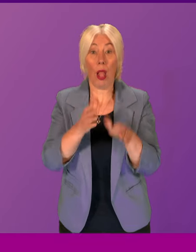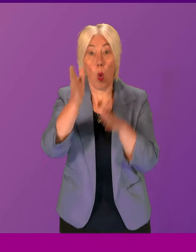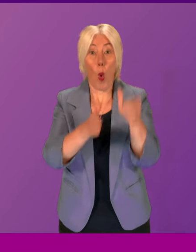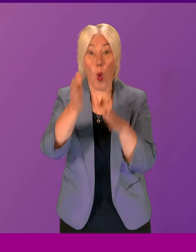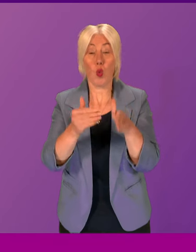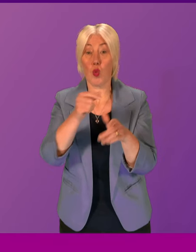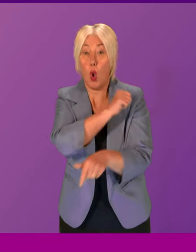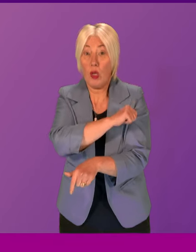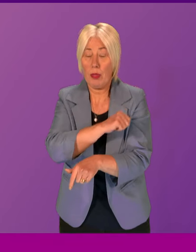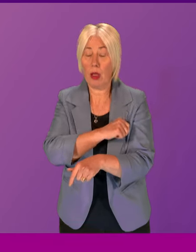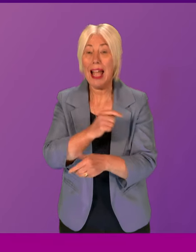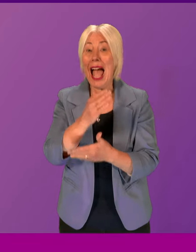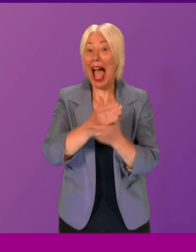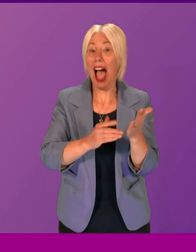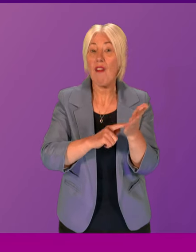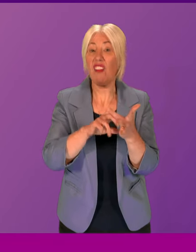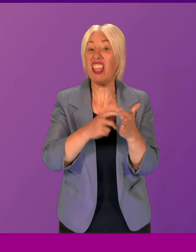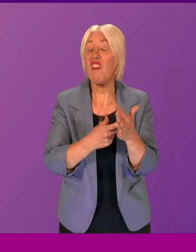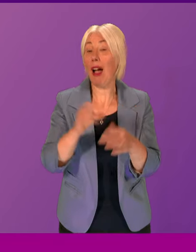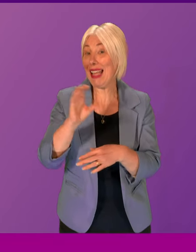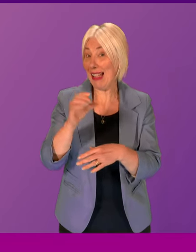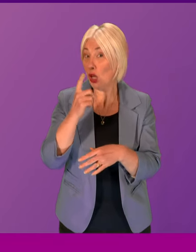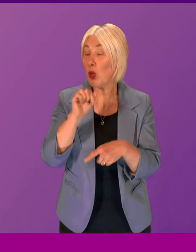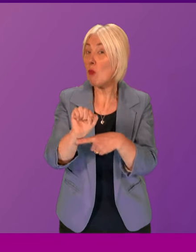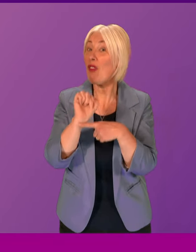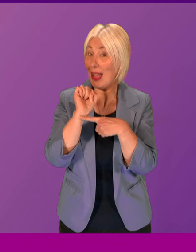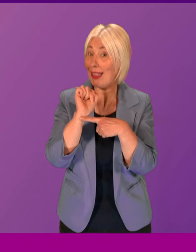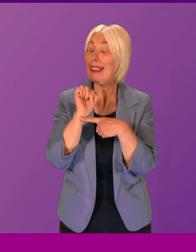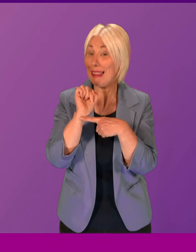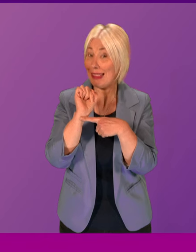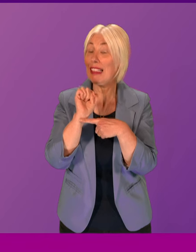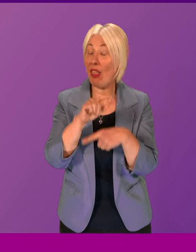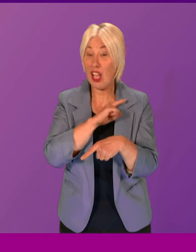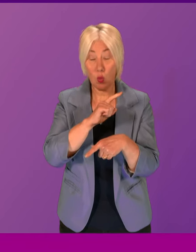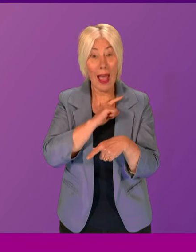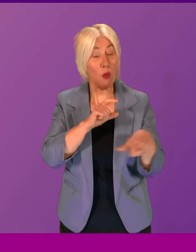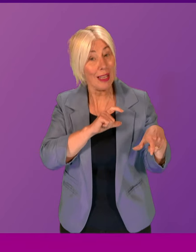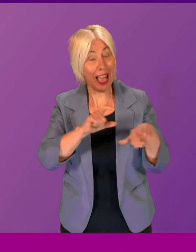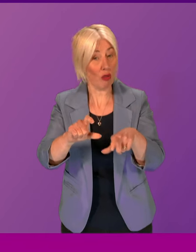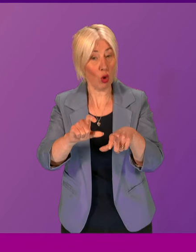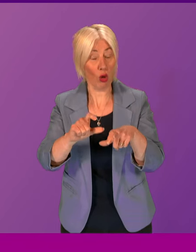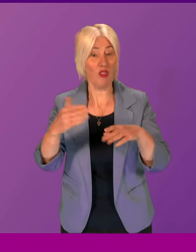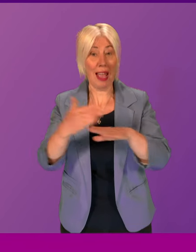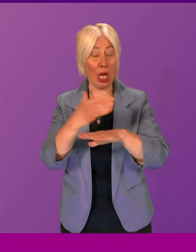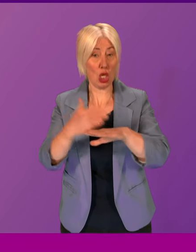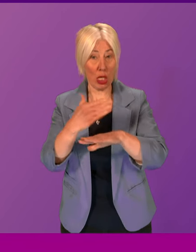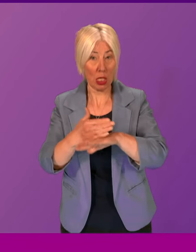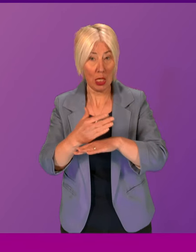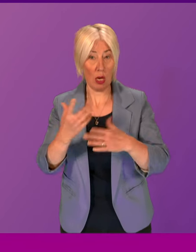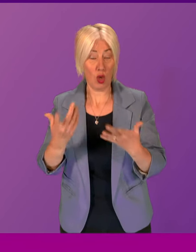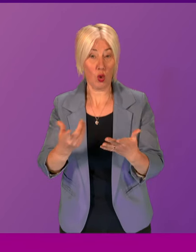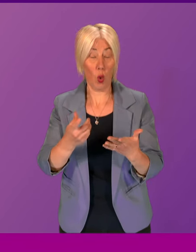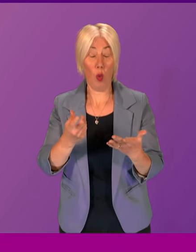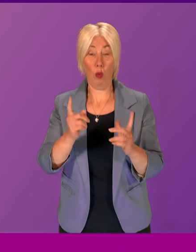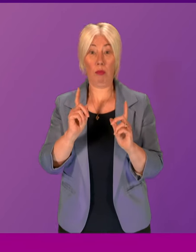of liver cancers are preventable in the UK, and that's why we continue to take action on the most